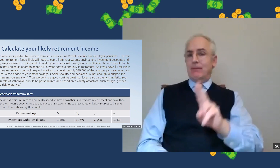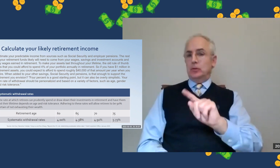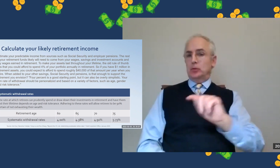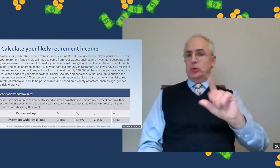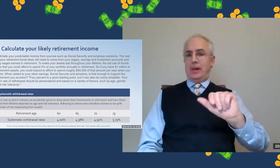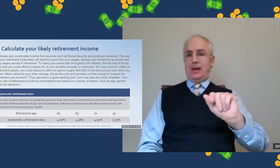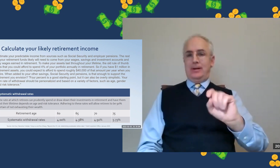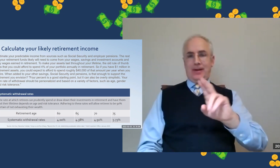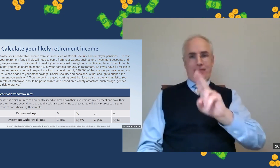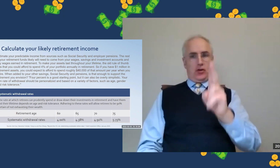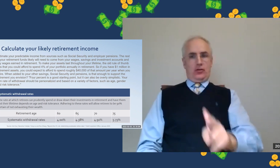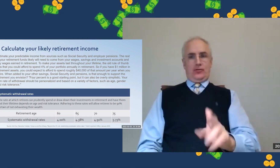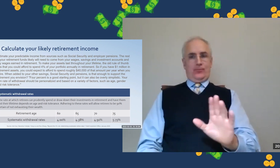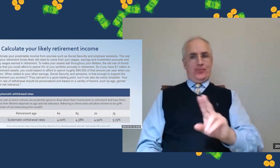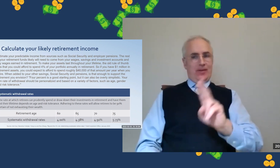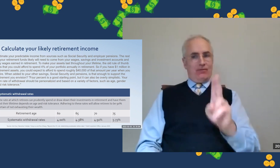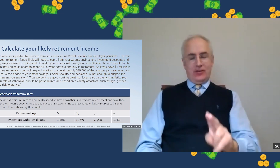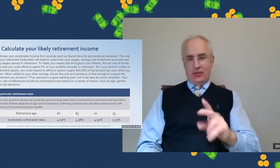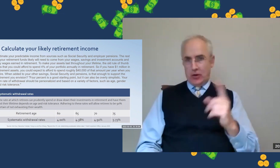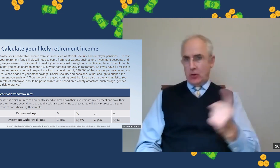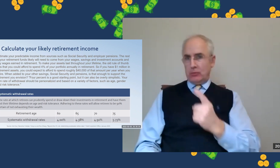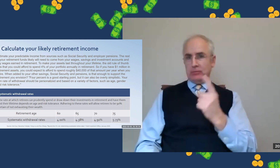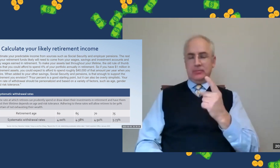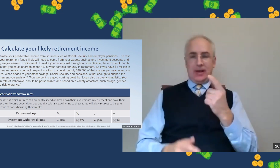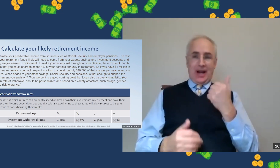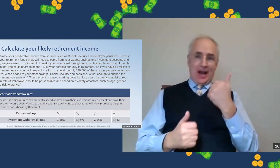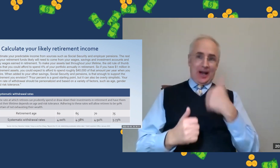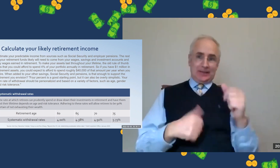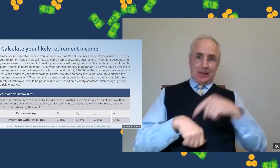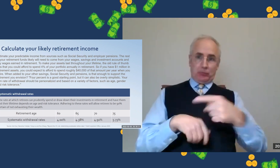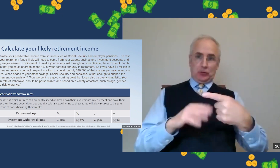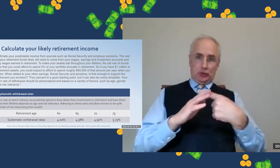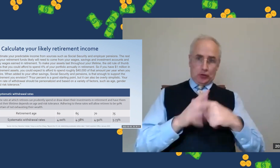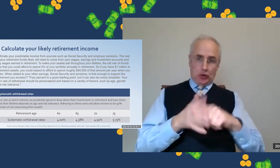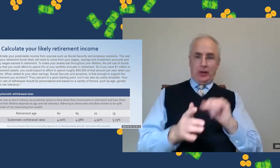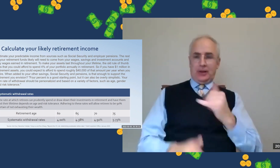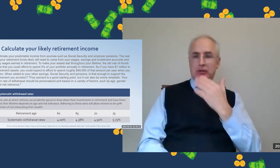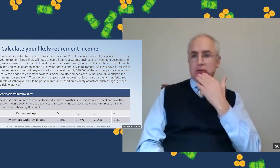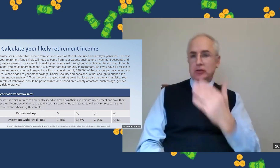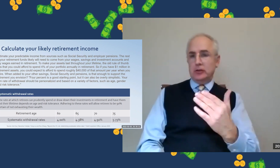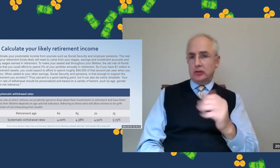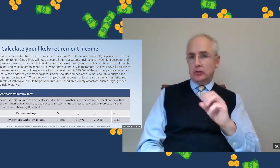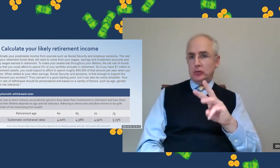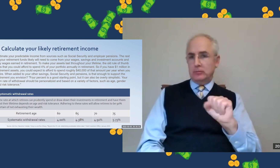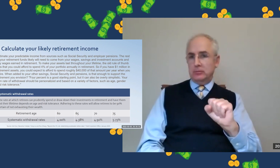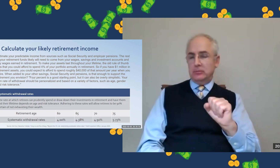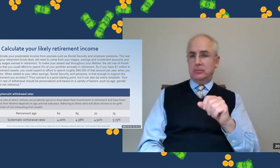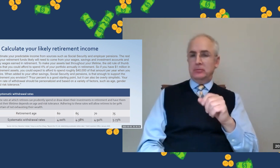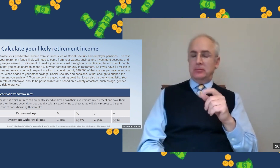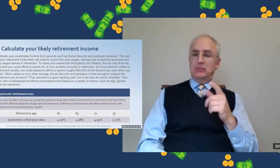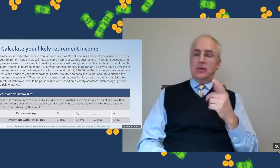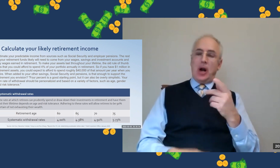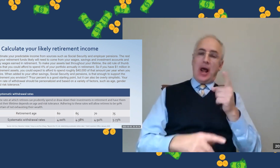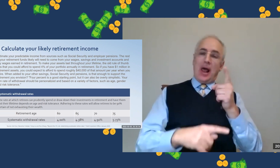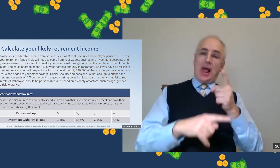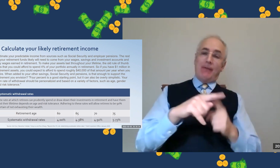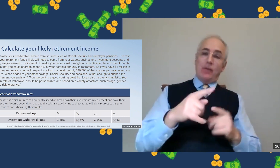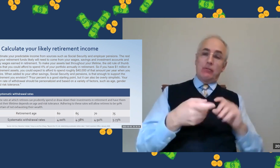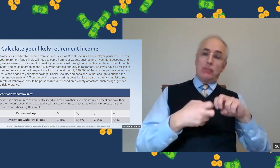You might be scared that it's a little too hard to catch up with this number, but I encourage you. is never too late. So we want to